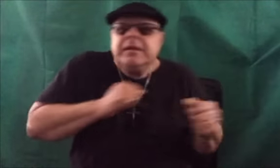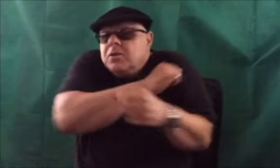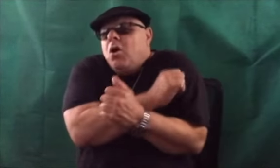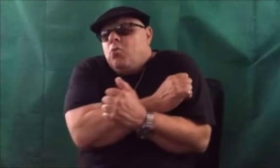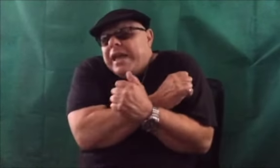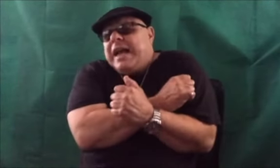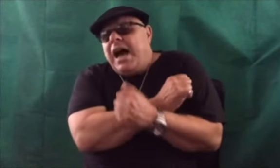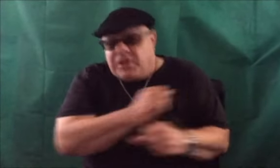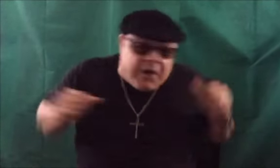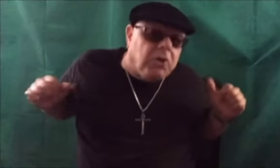We got the funk.